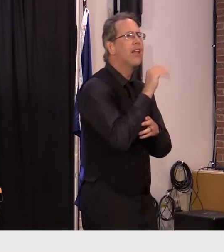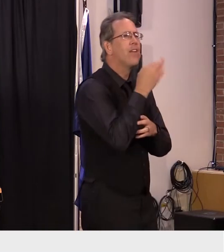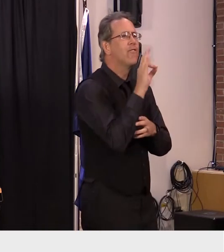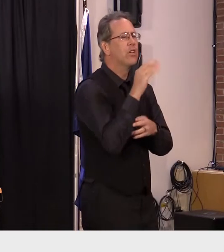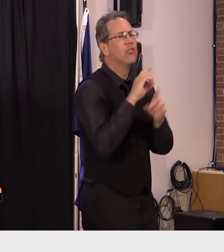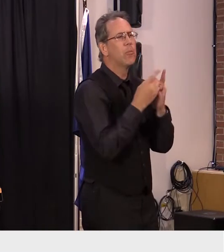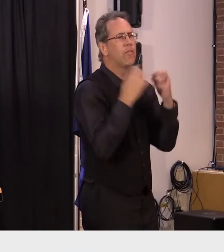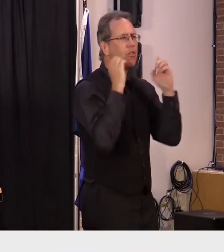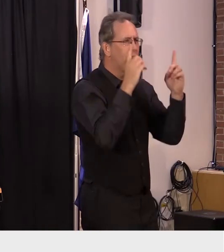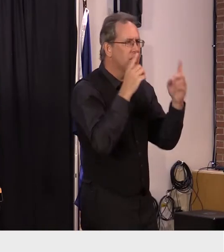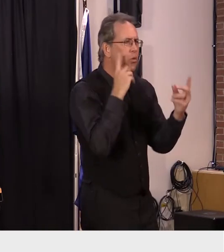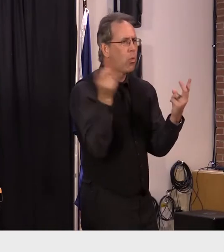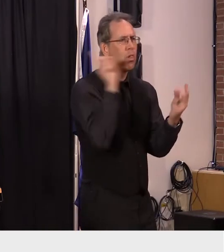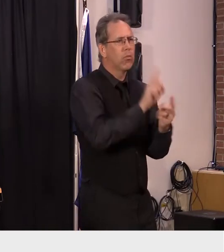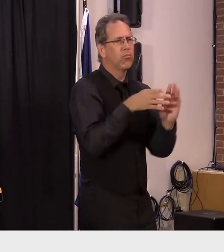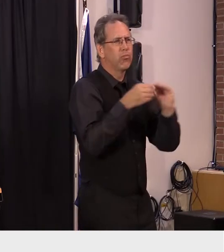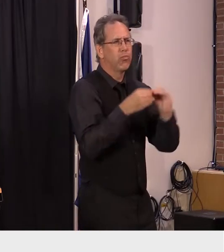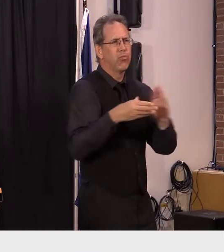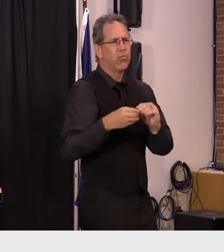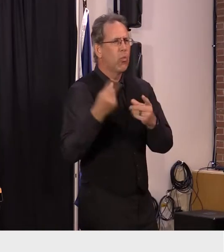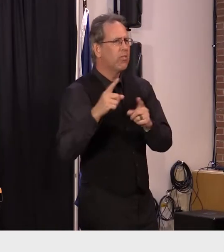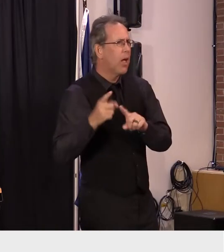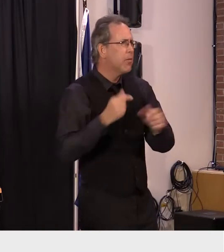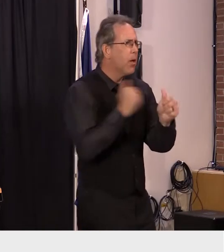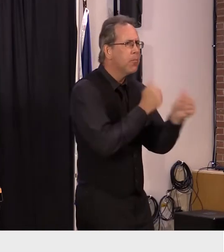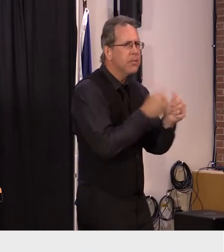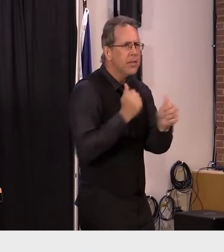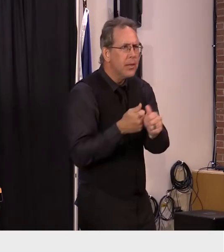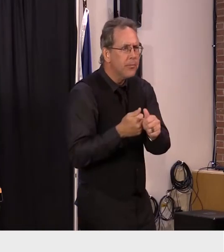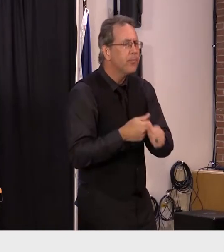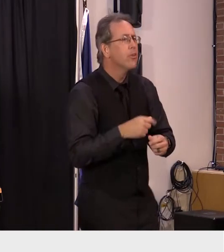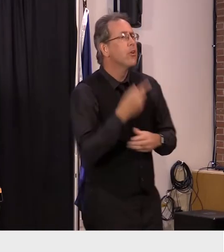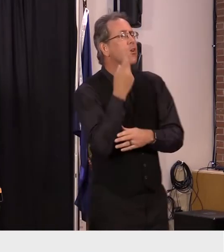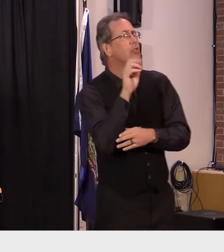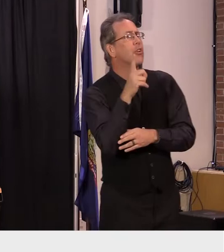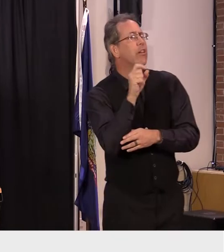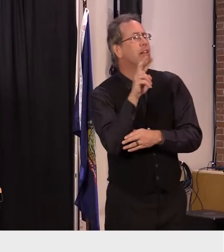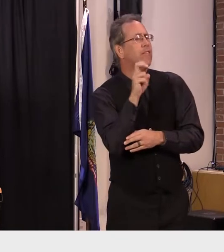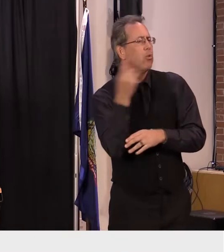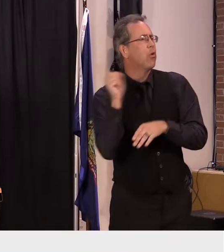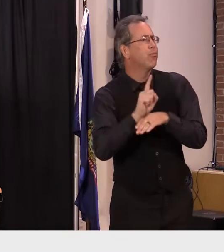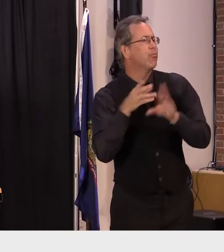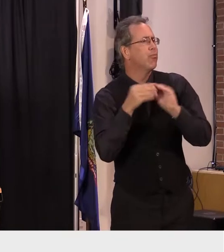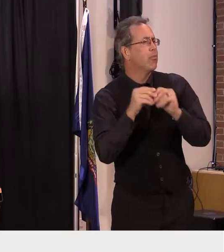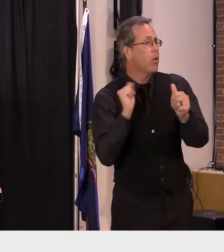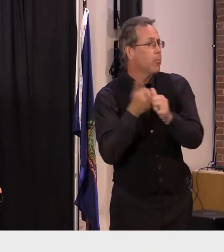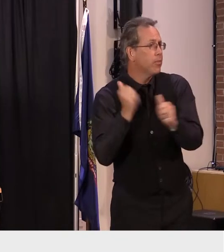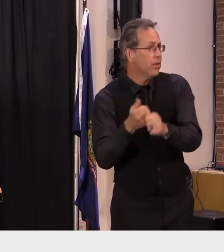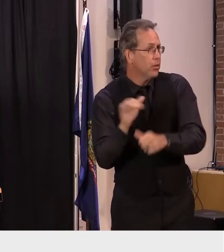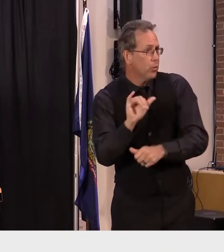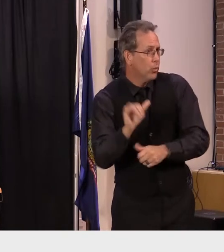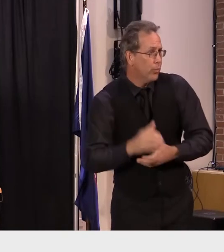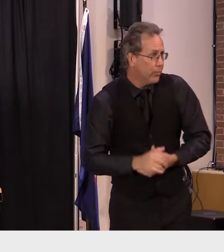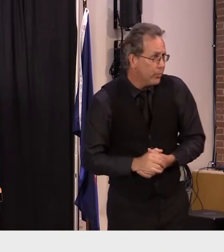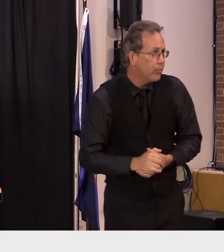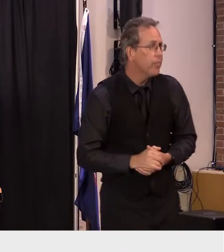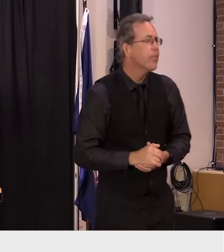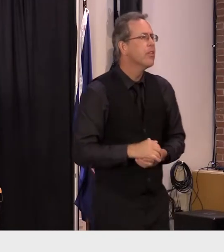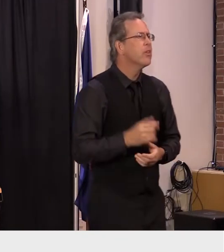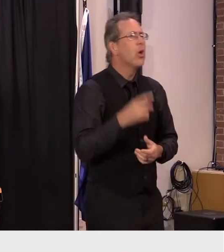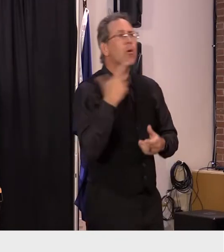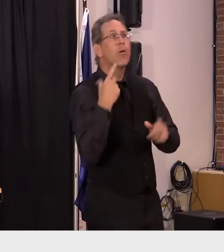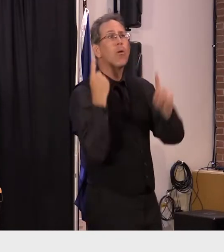systems today they'll both share some more about what they're focused on and the goals and measurements for recovery